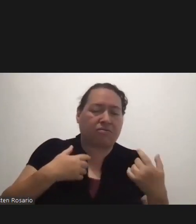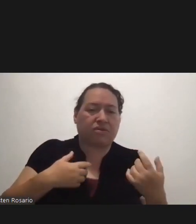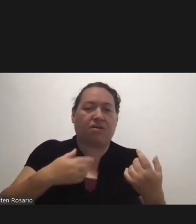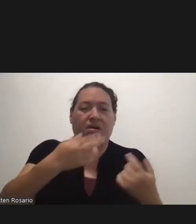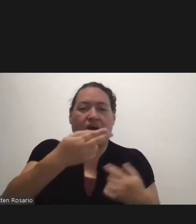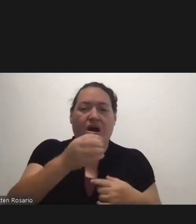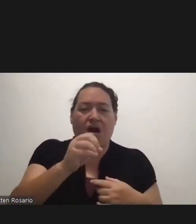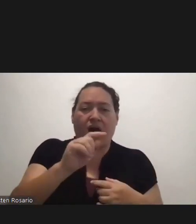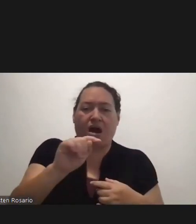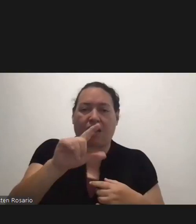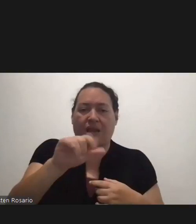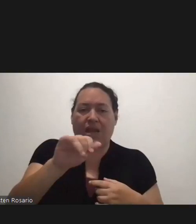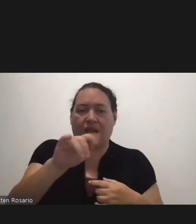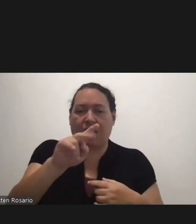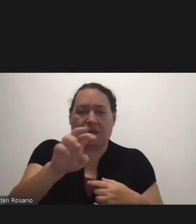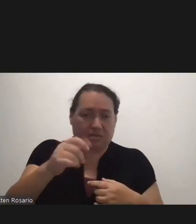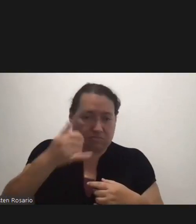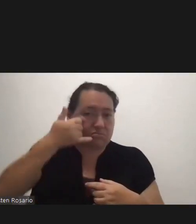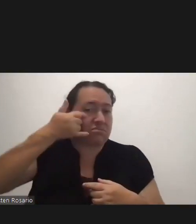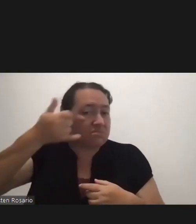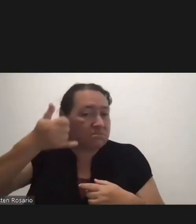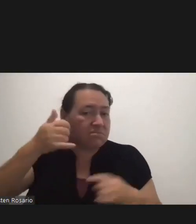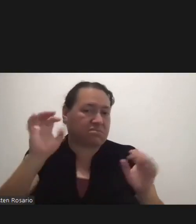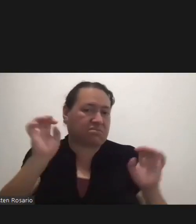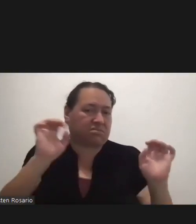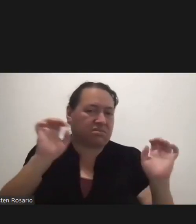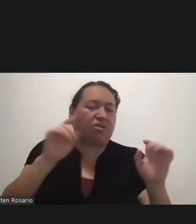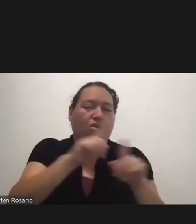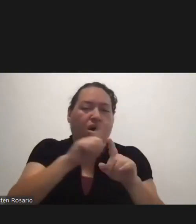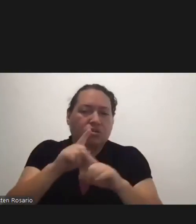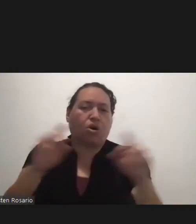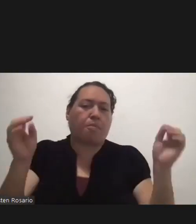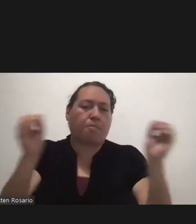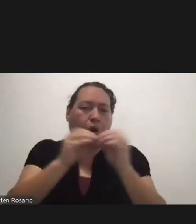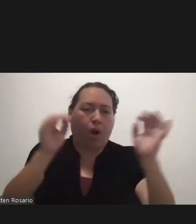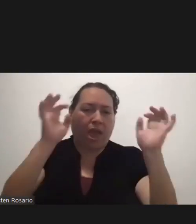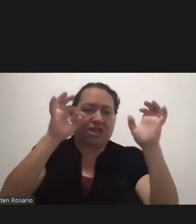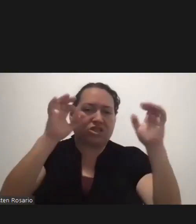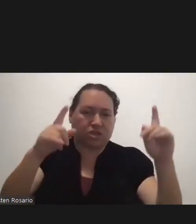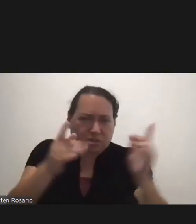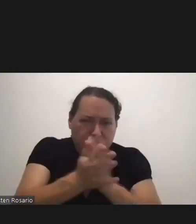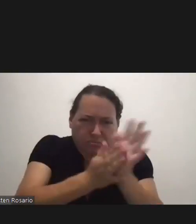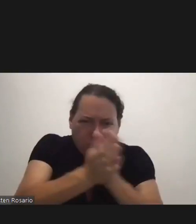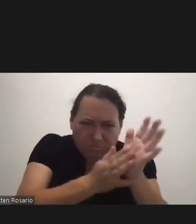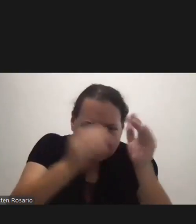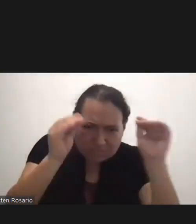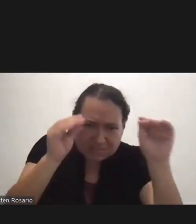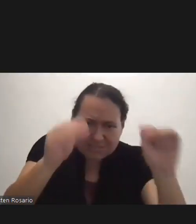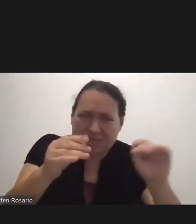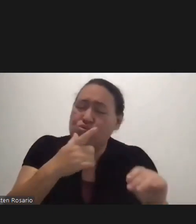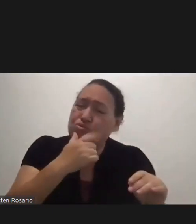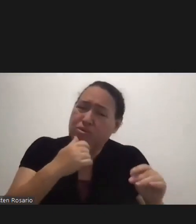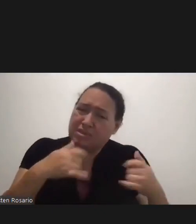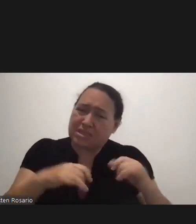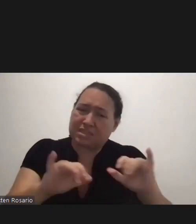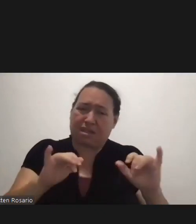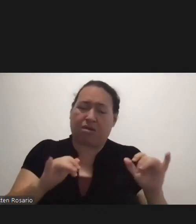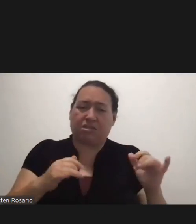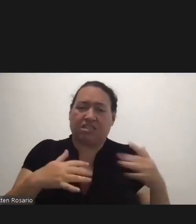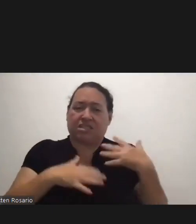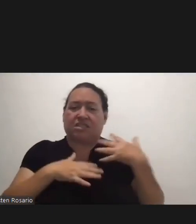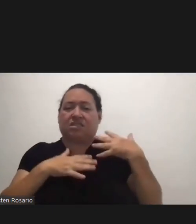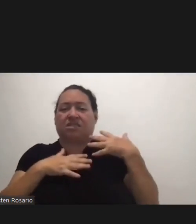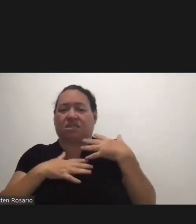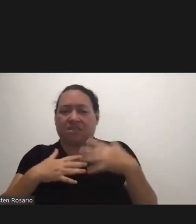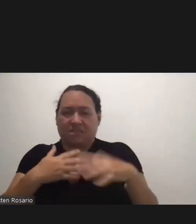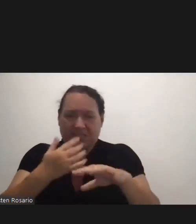also continue Aggressive educational outreach efforts For those still hesitant To get vaccinated We want